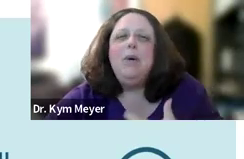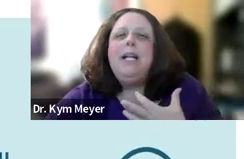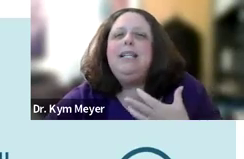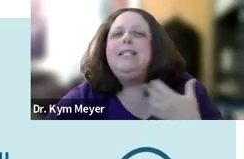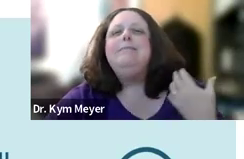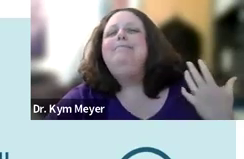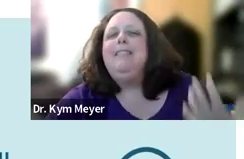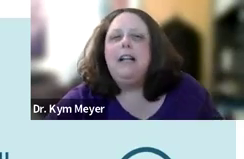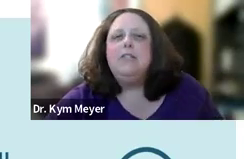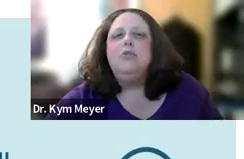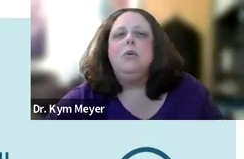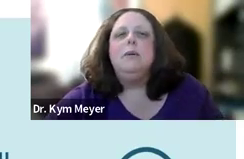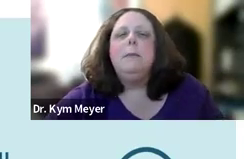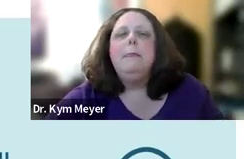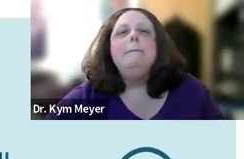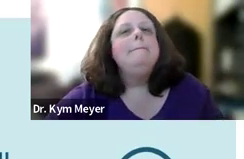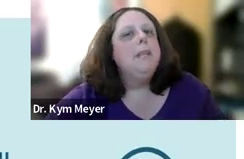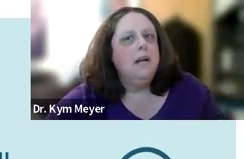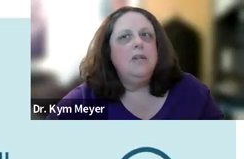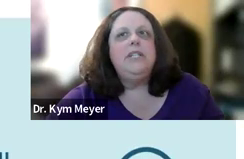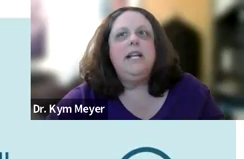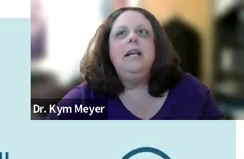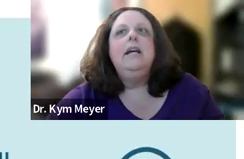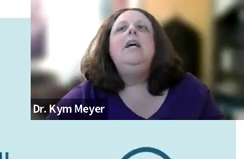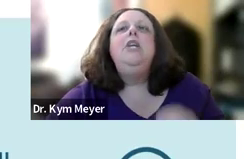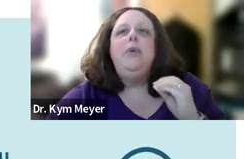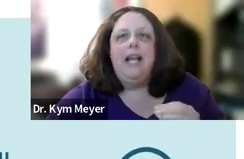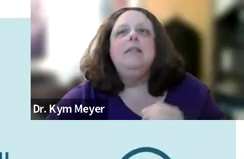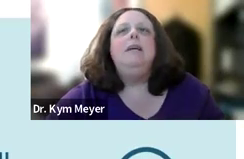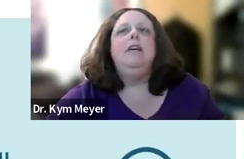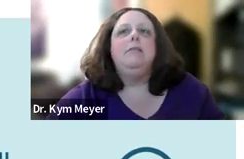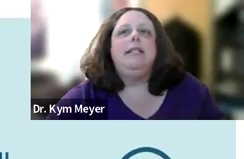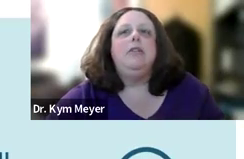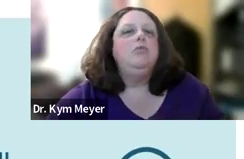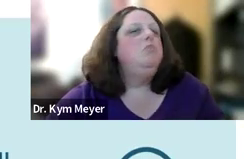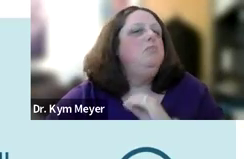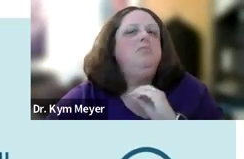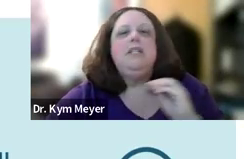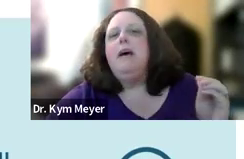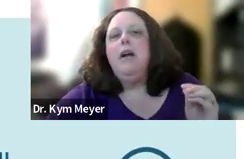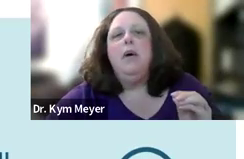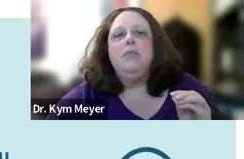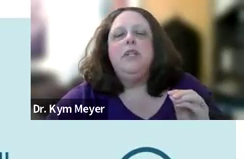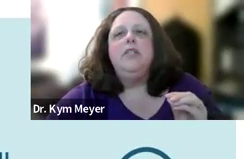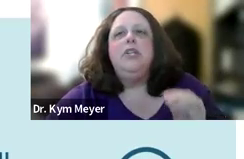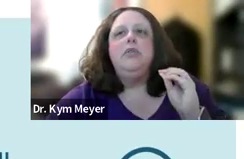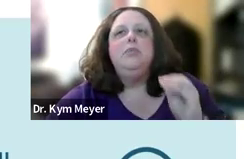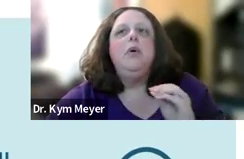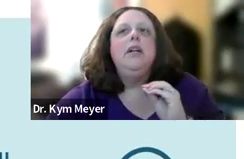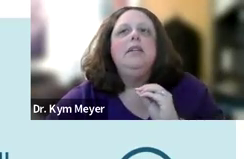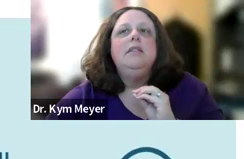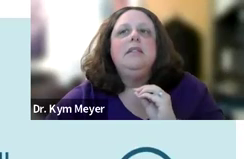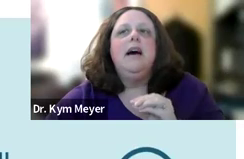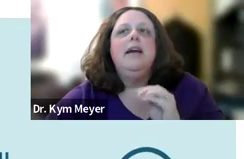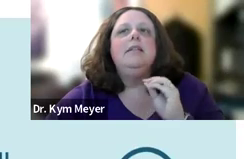exactly what it is, not so sure. Understanding, you get the meaning of the message. Doesn't matter how it's presented to you,